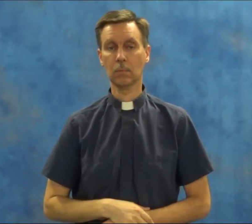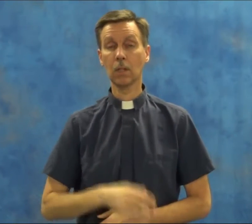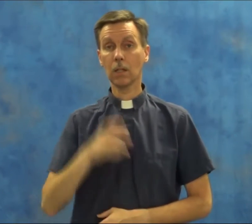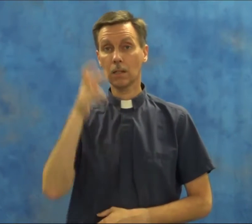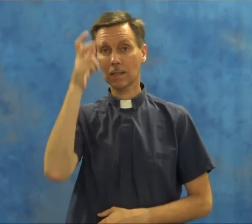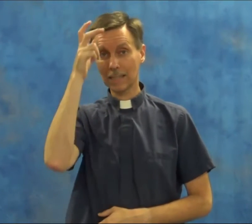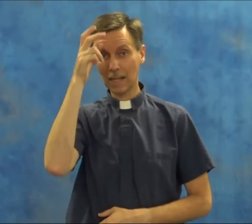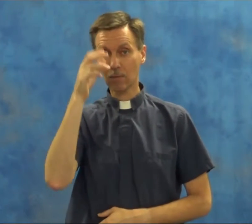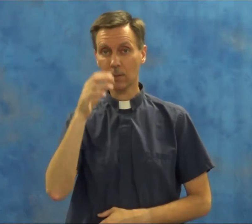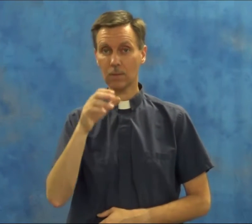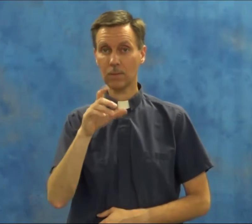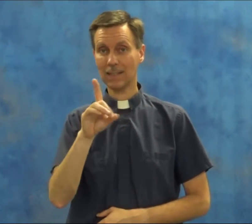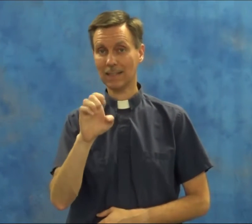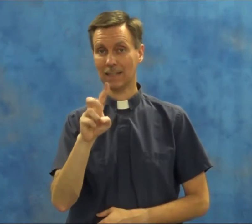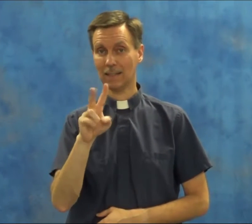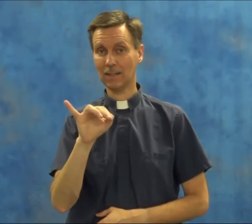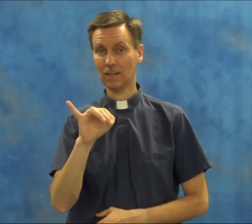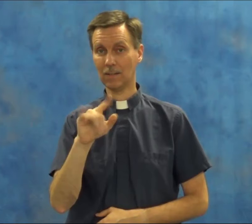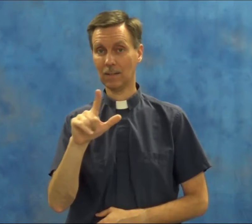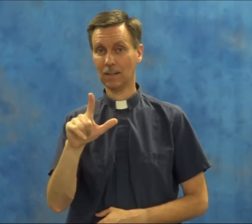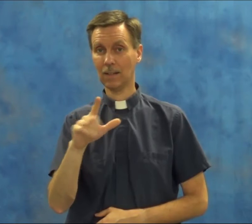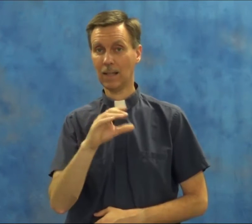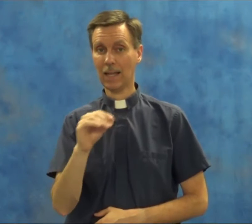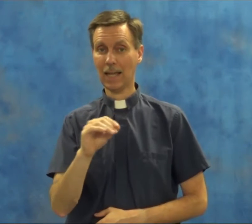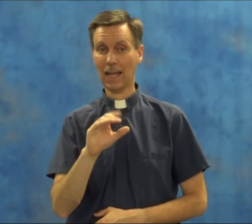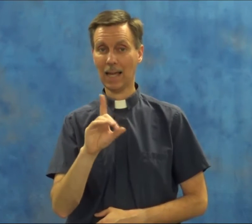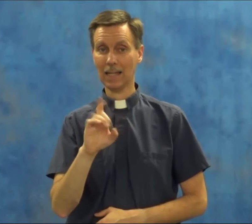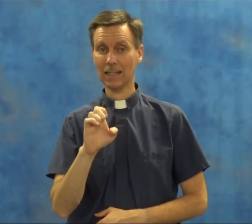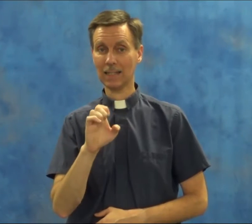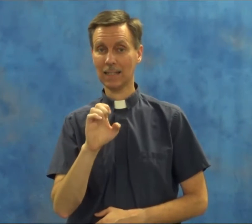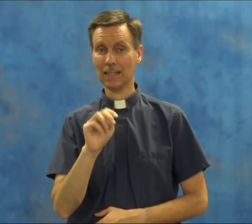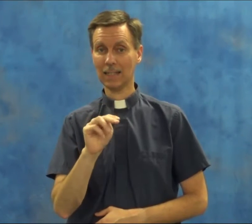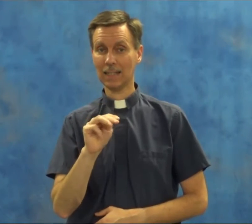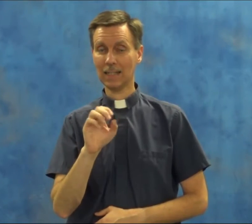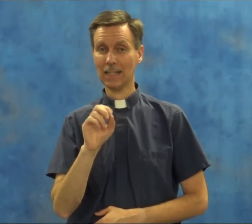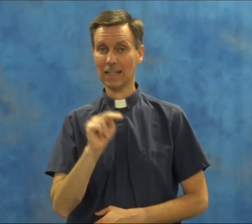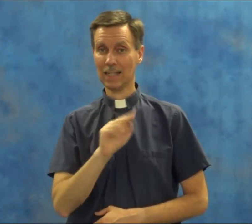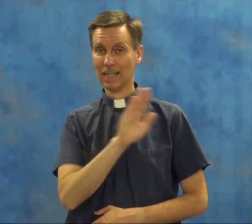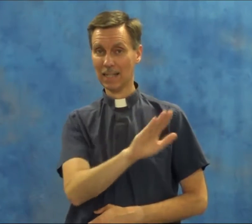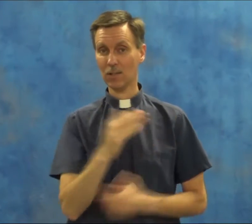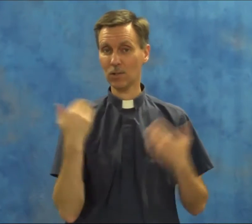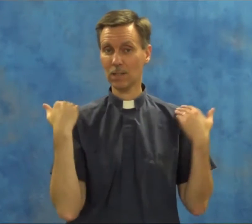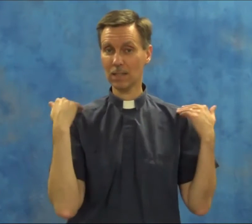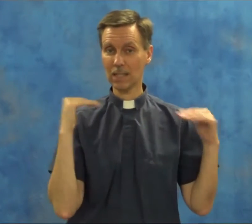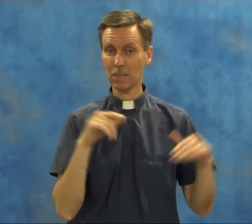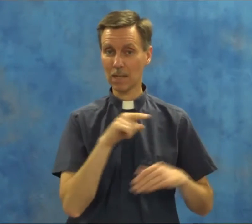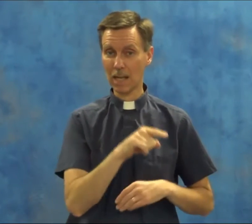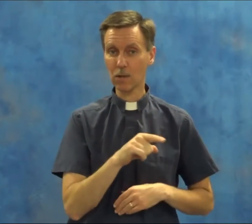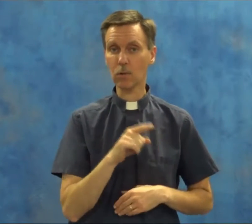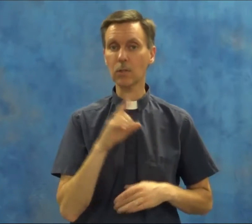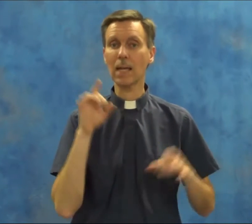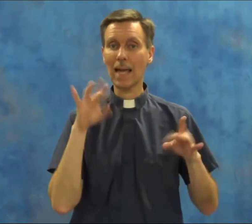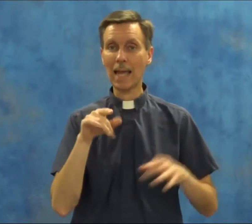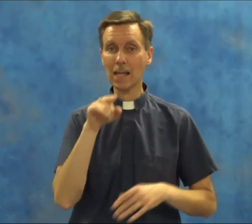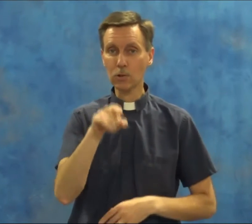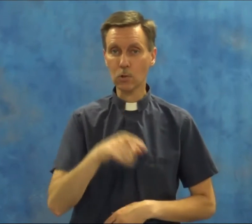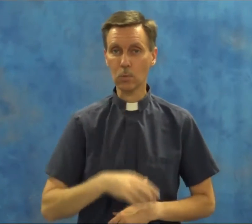The devil and his demon angels hate you